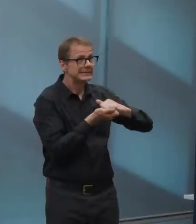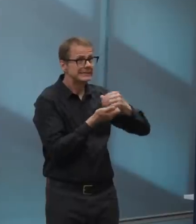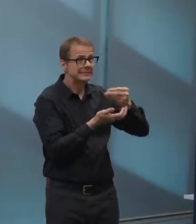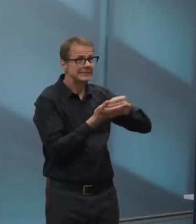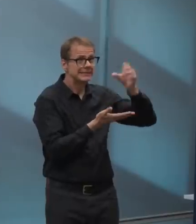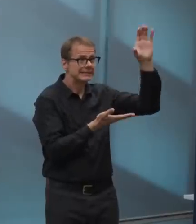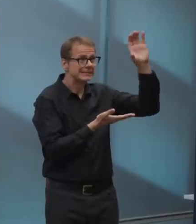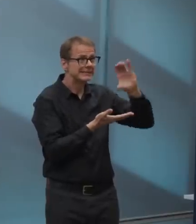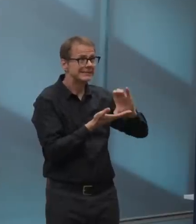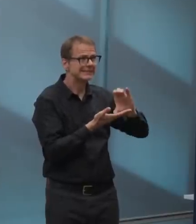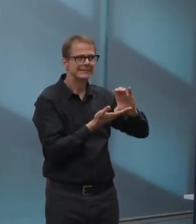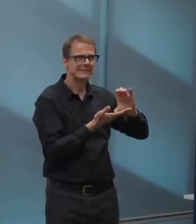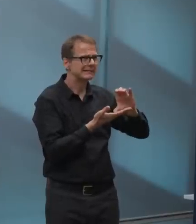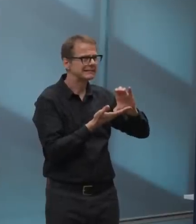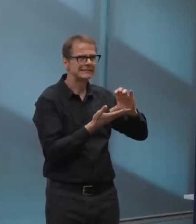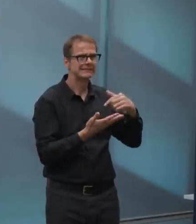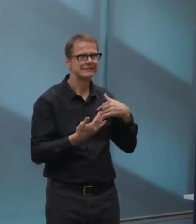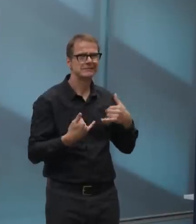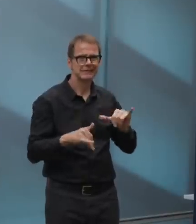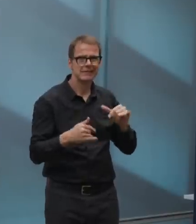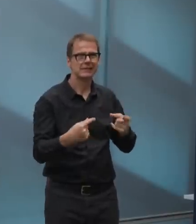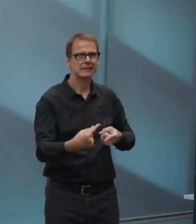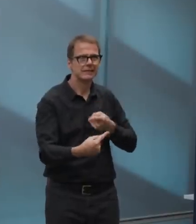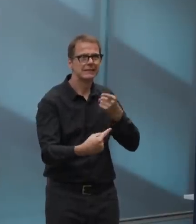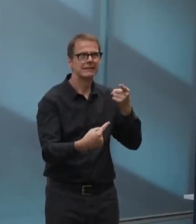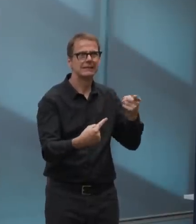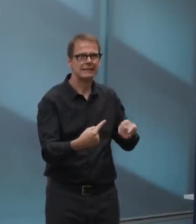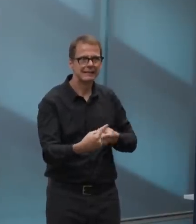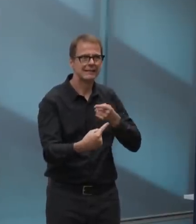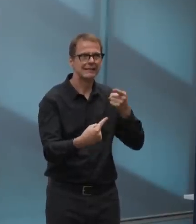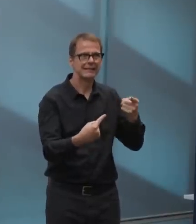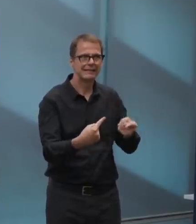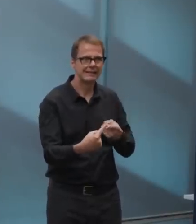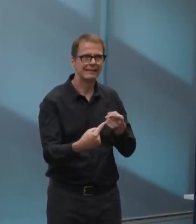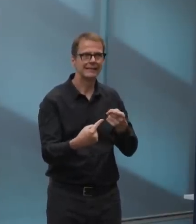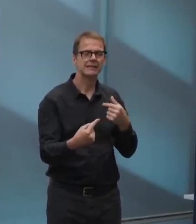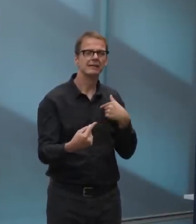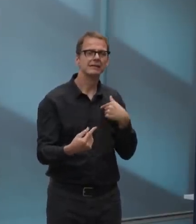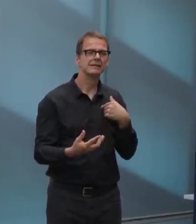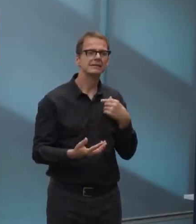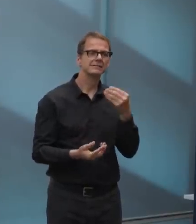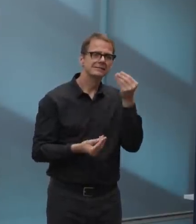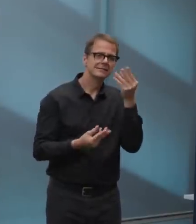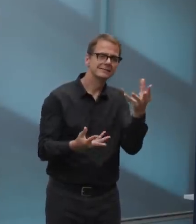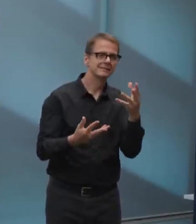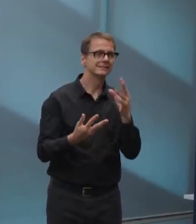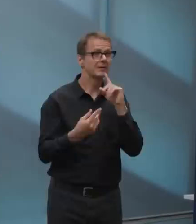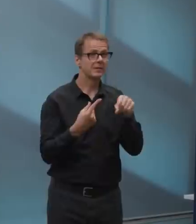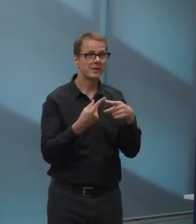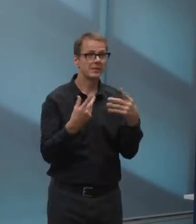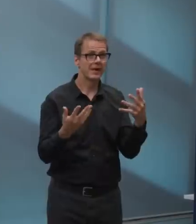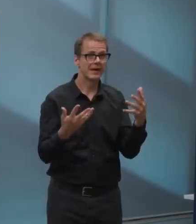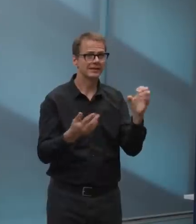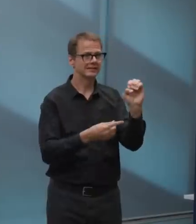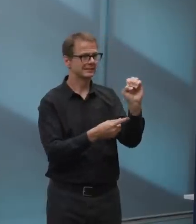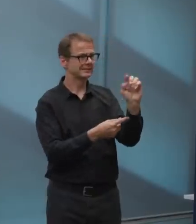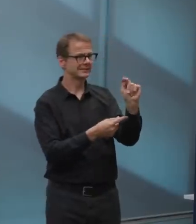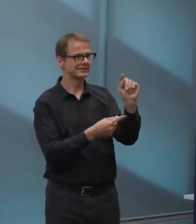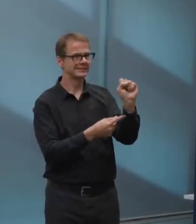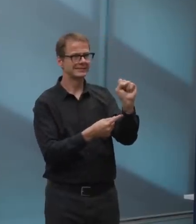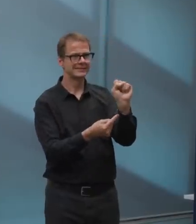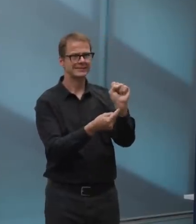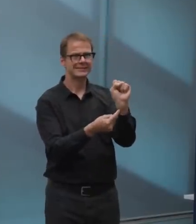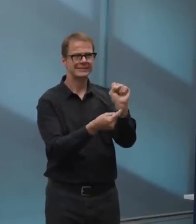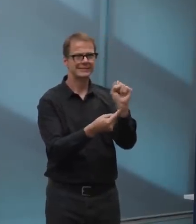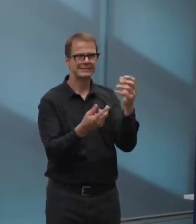offhand last week because it's such a visible municipal essential service. But I could have easily mentioned a number of essential services the city provides